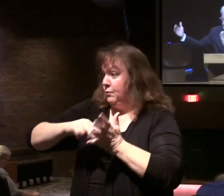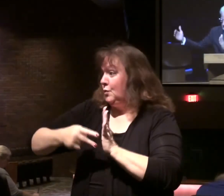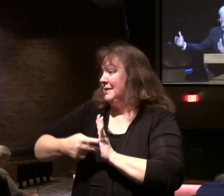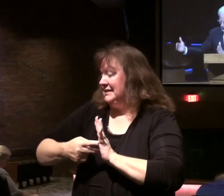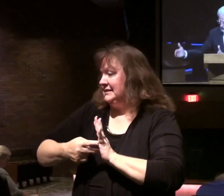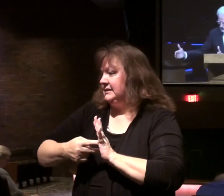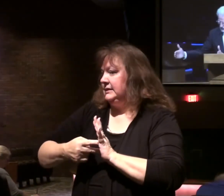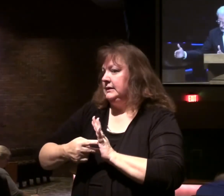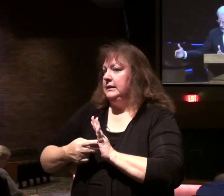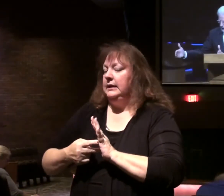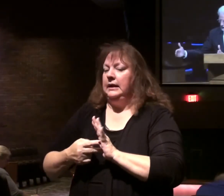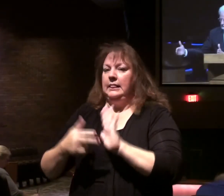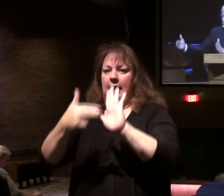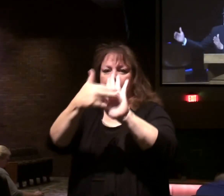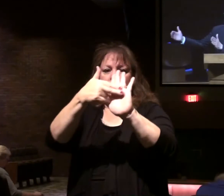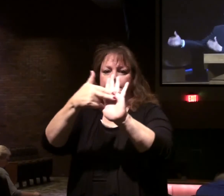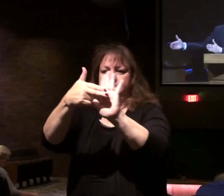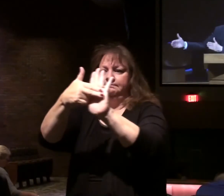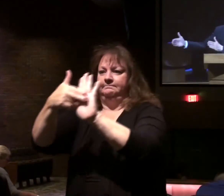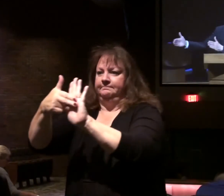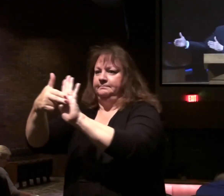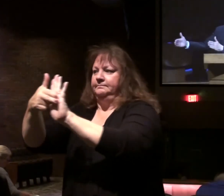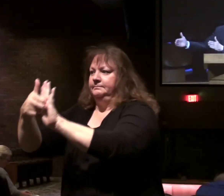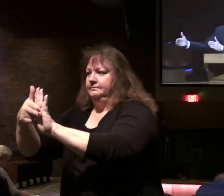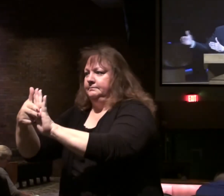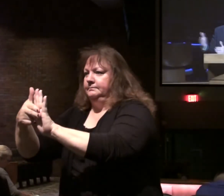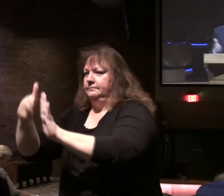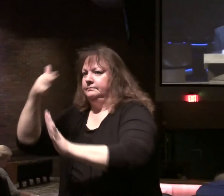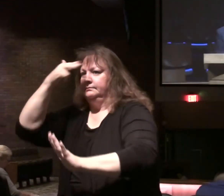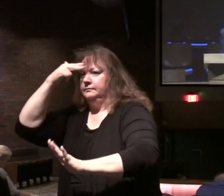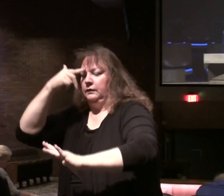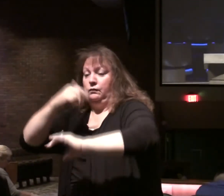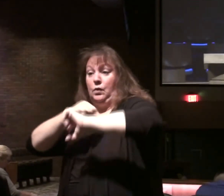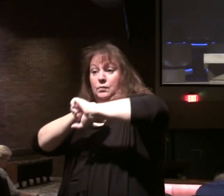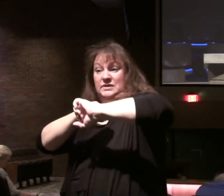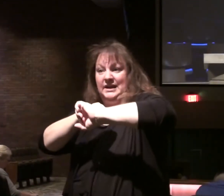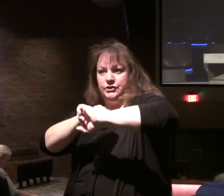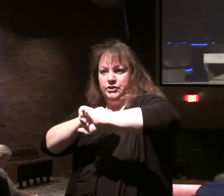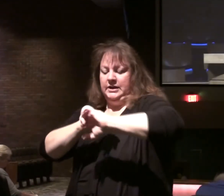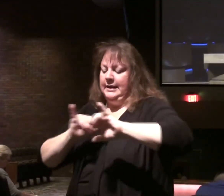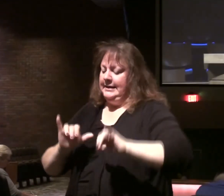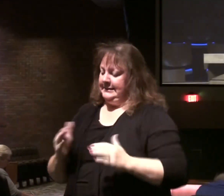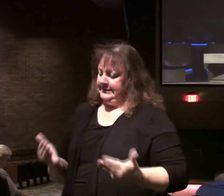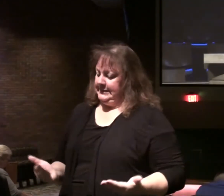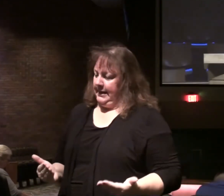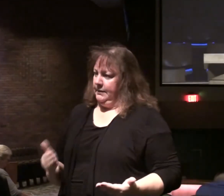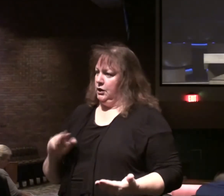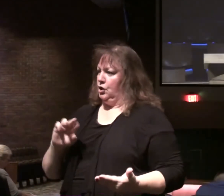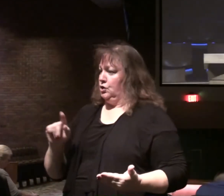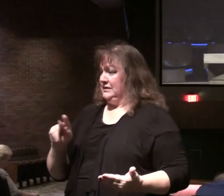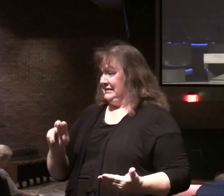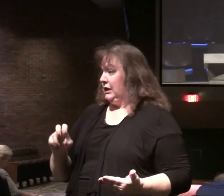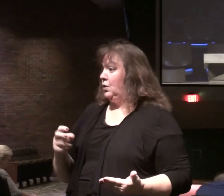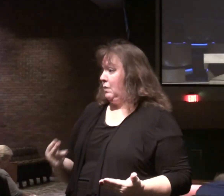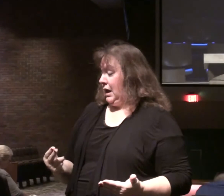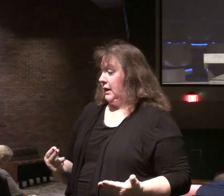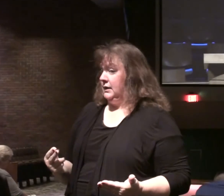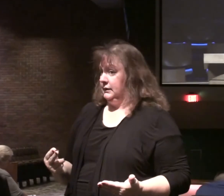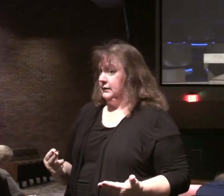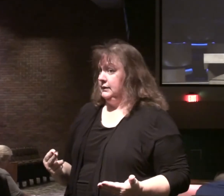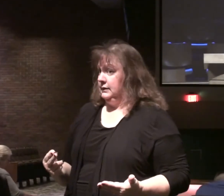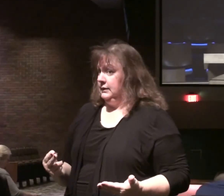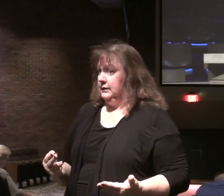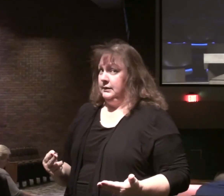like marking them off for protection in Revelation. Same thing here in Zechariah. Here.